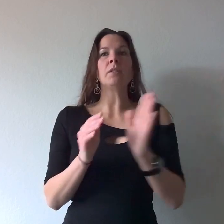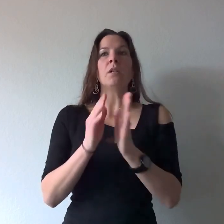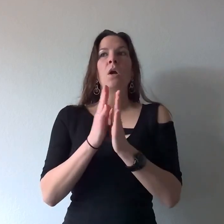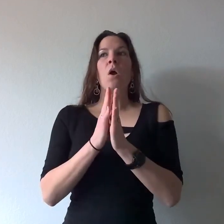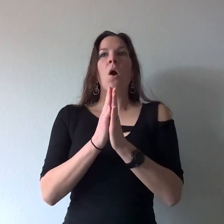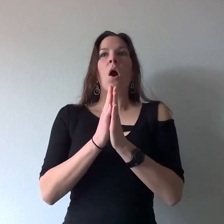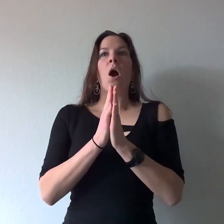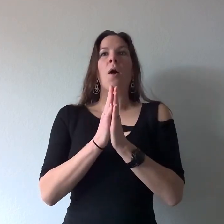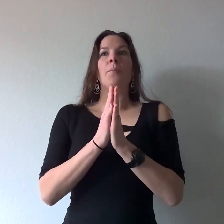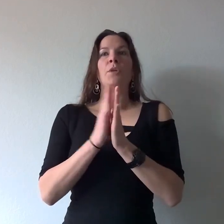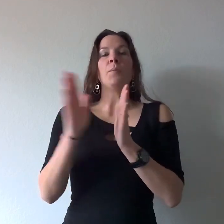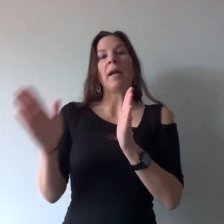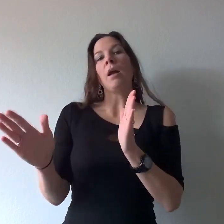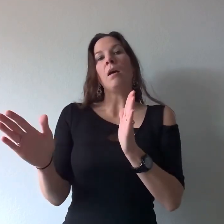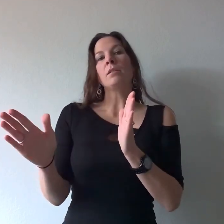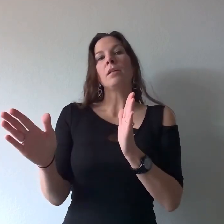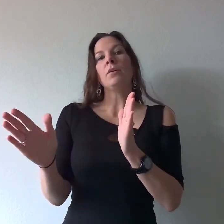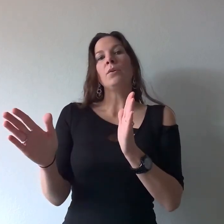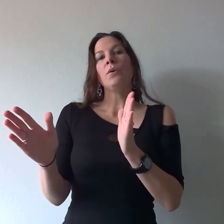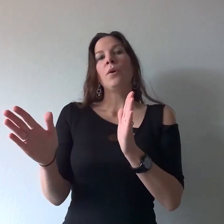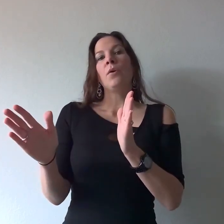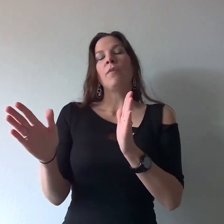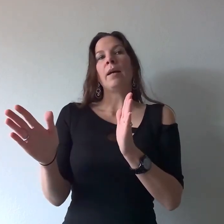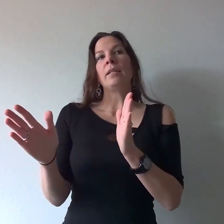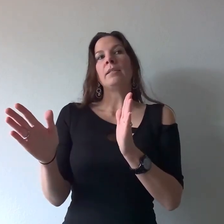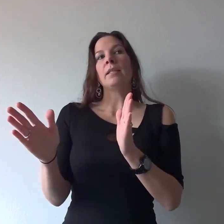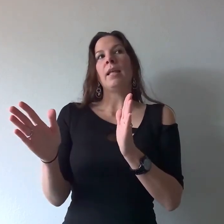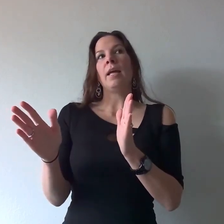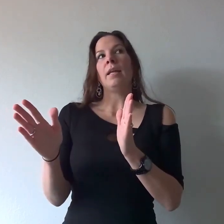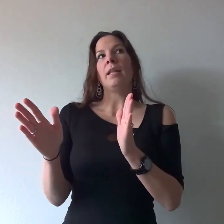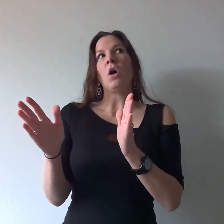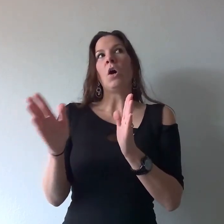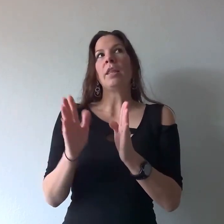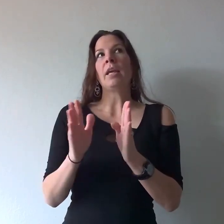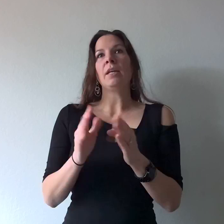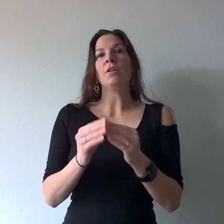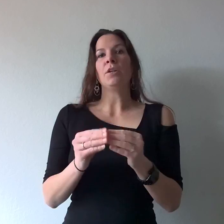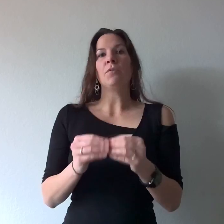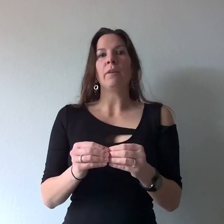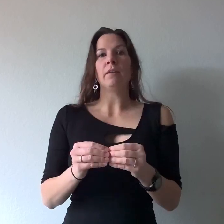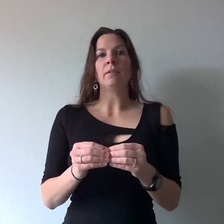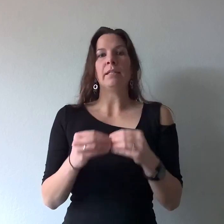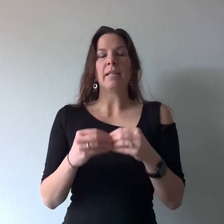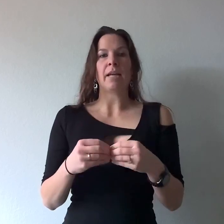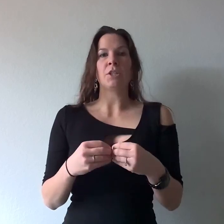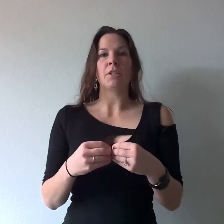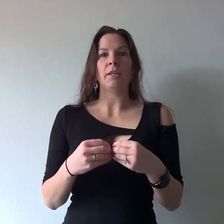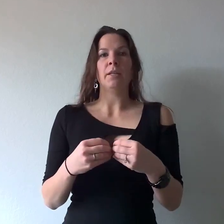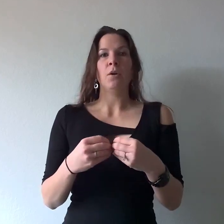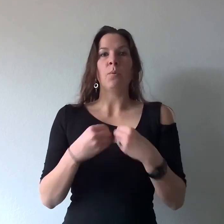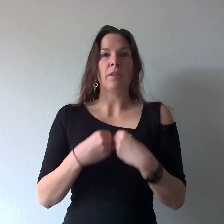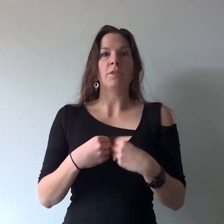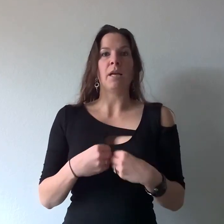um you might also find that all the anger you feel is actually with yourself